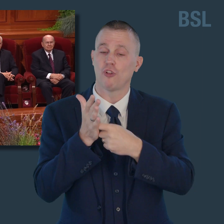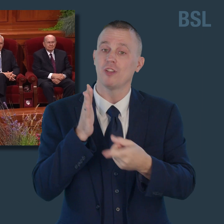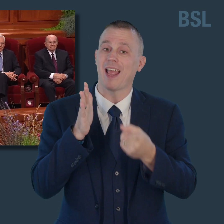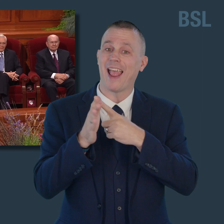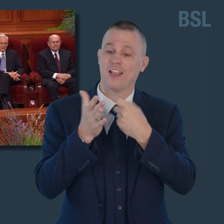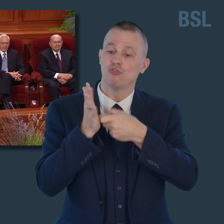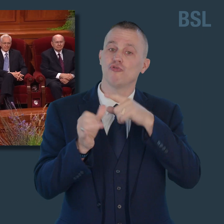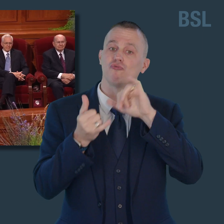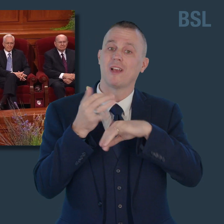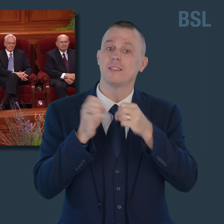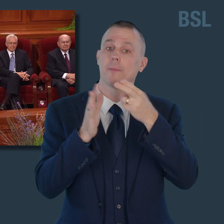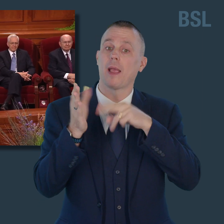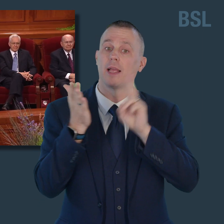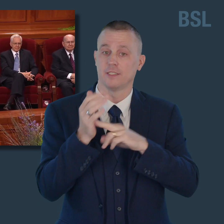Ronald A. Rasband,